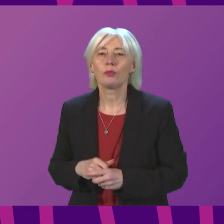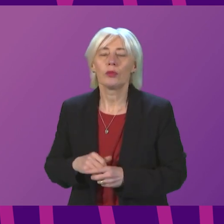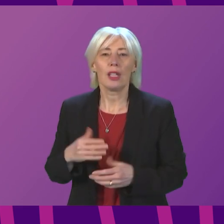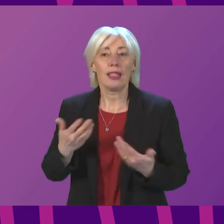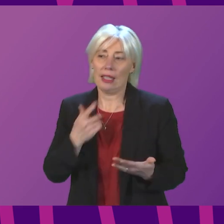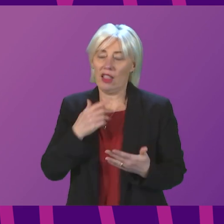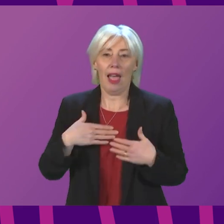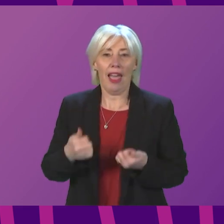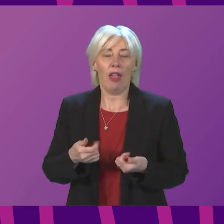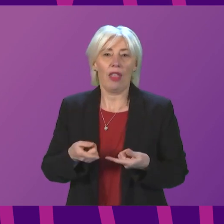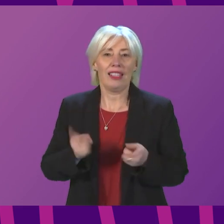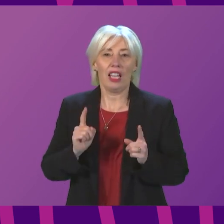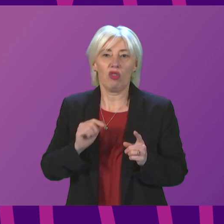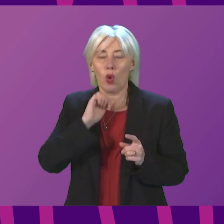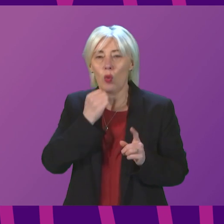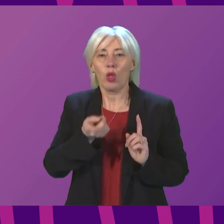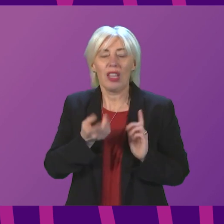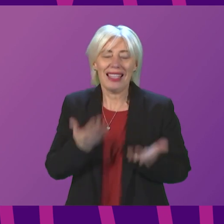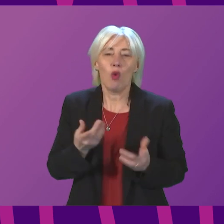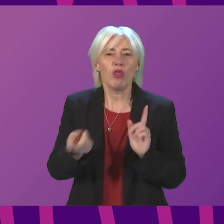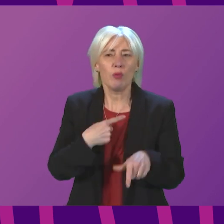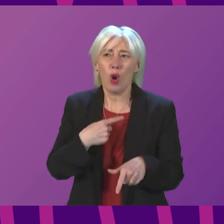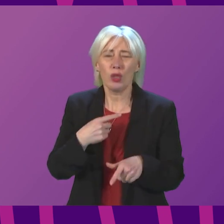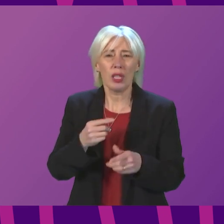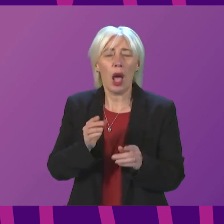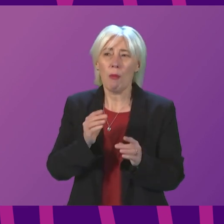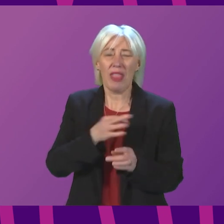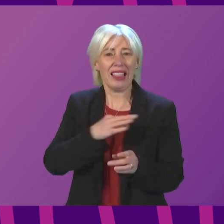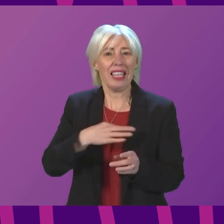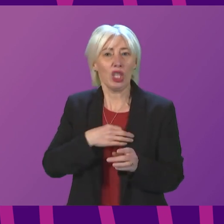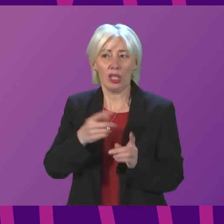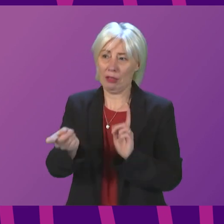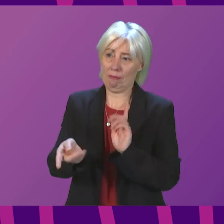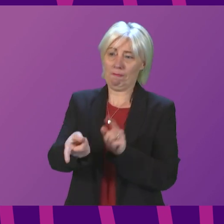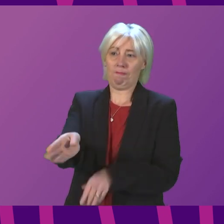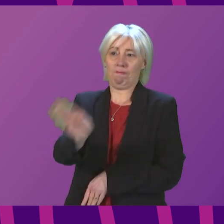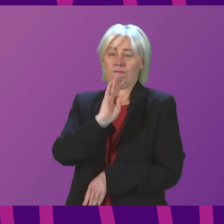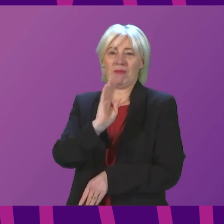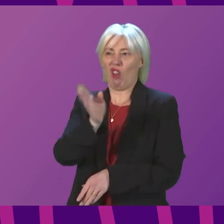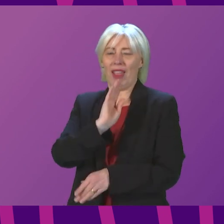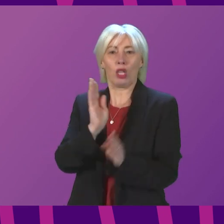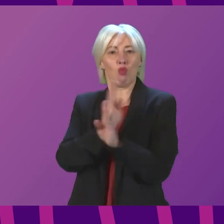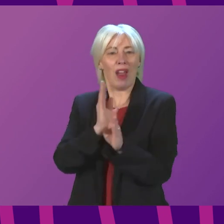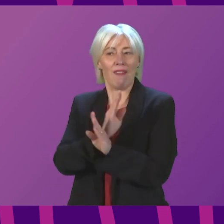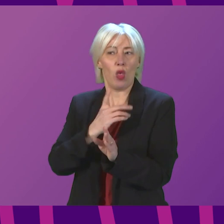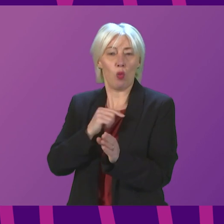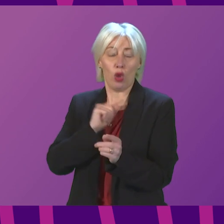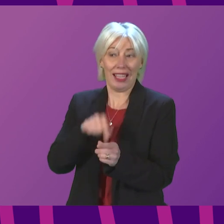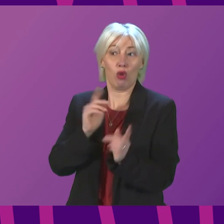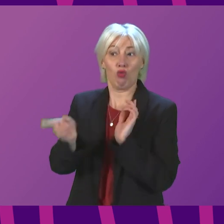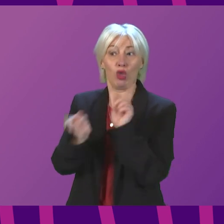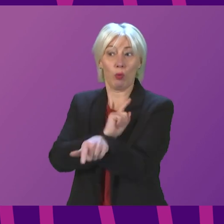now respond, but these clinicians wrote directly to him. They kept that private because they wanted to put across their views and get his response.